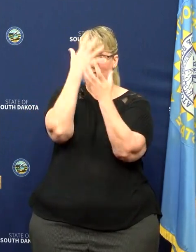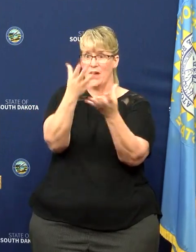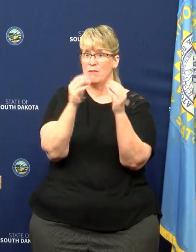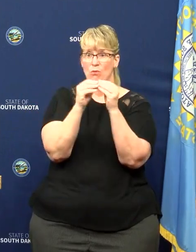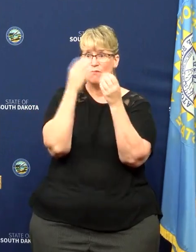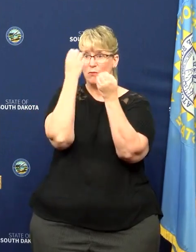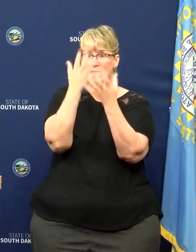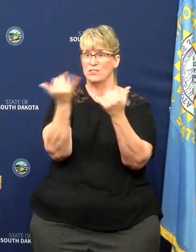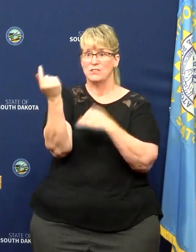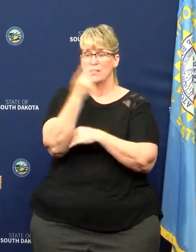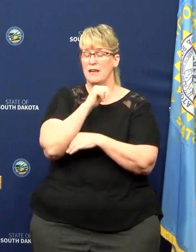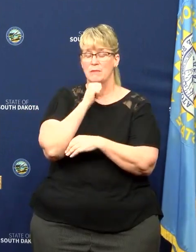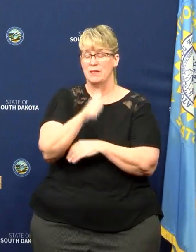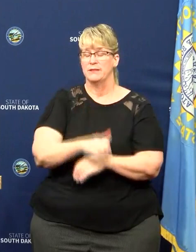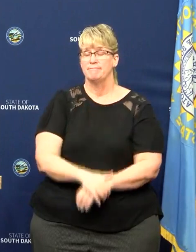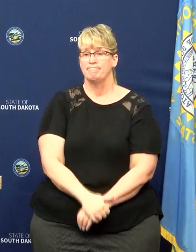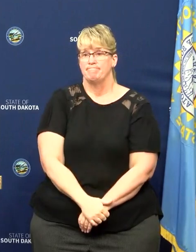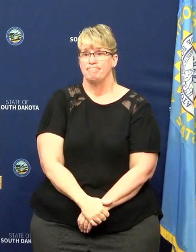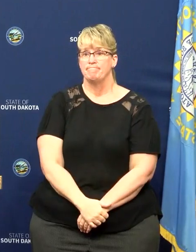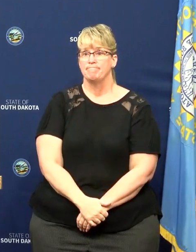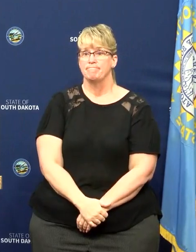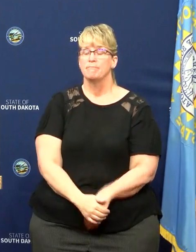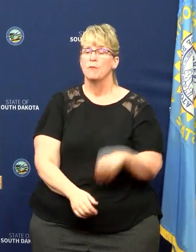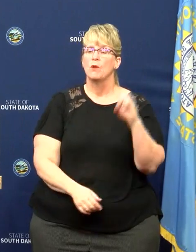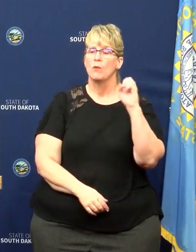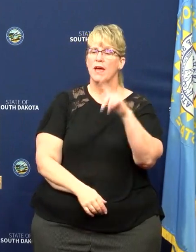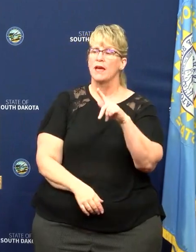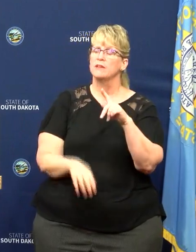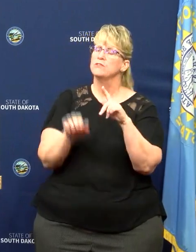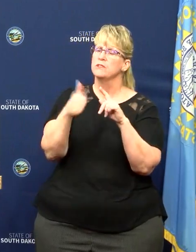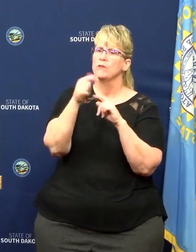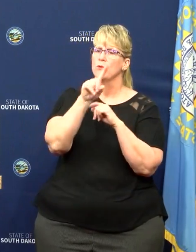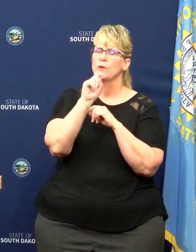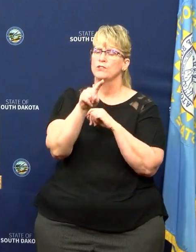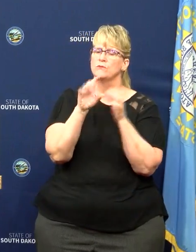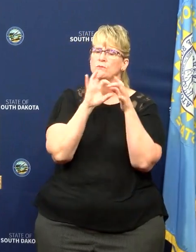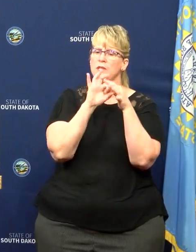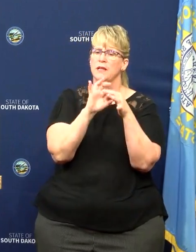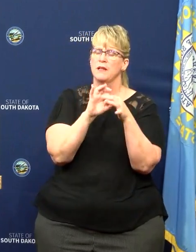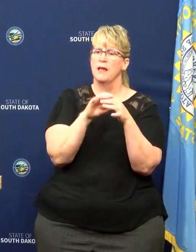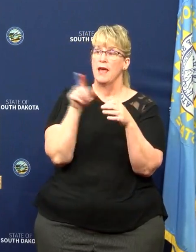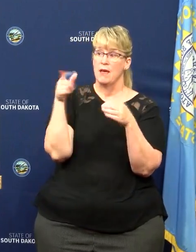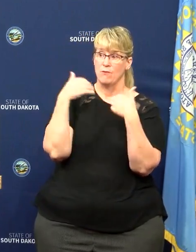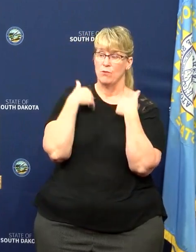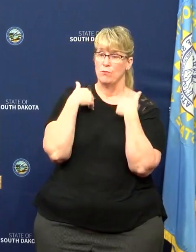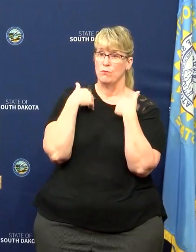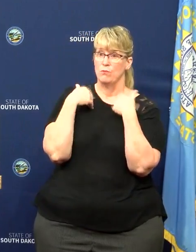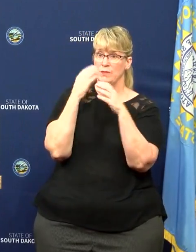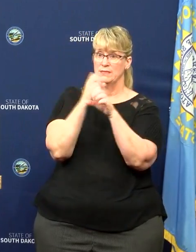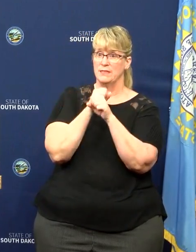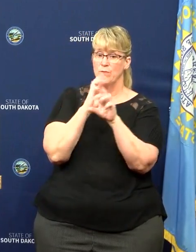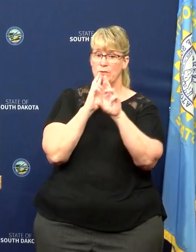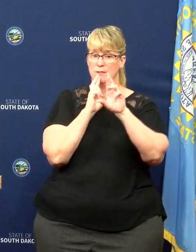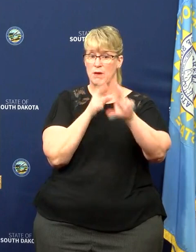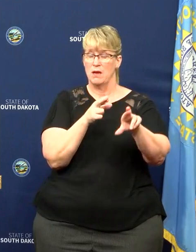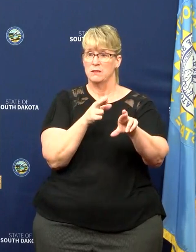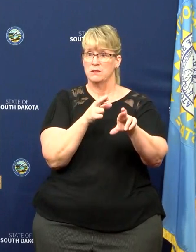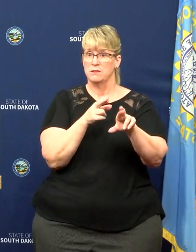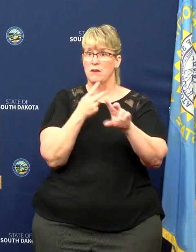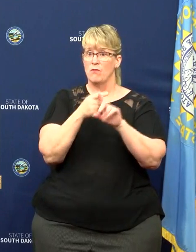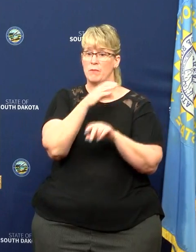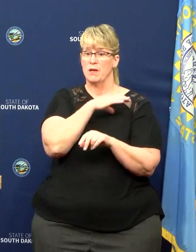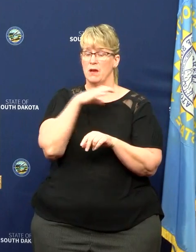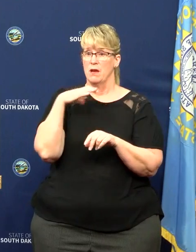details for you today, JP. Okay, just to follow up on that, have you received any response yet from our